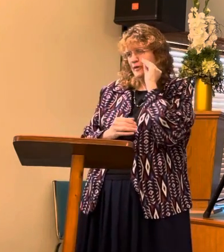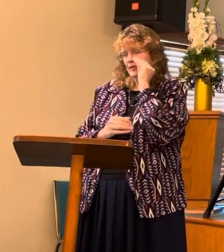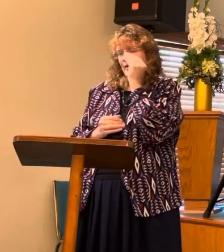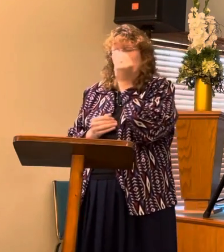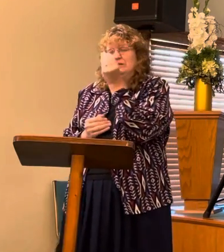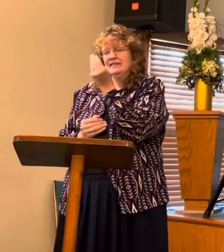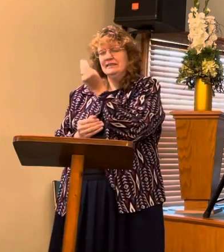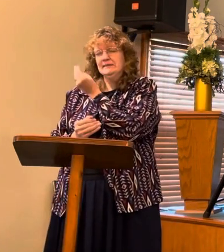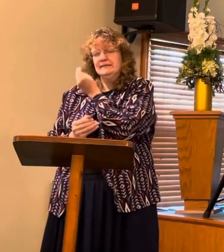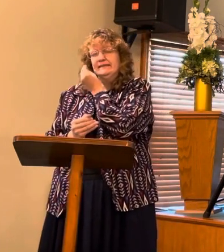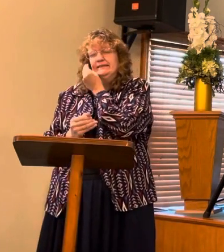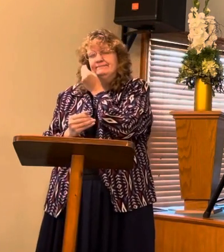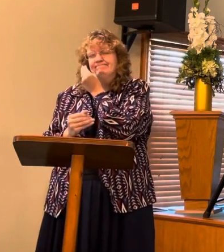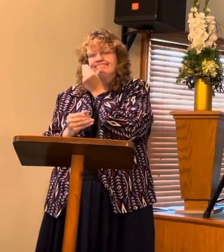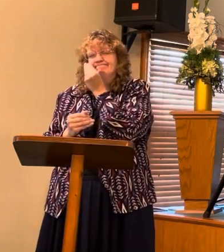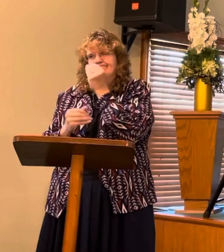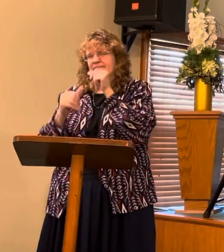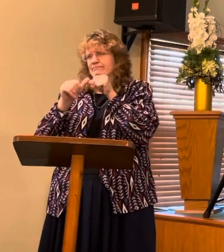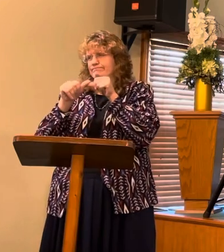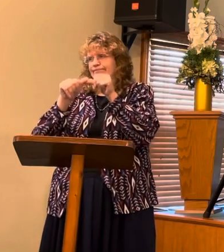never fade.